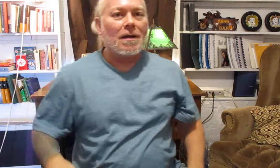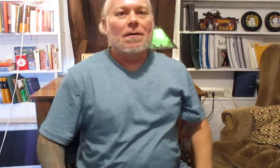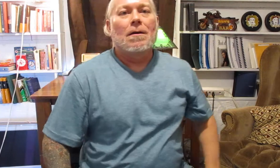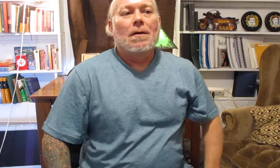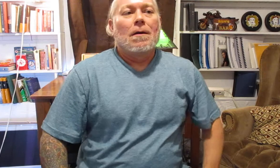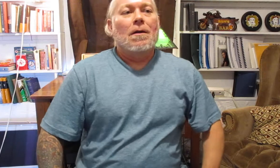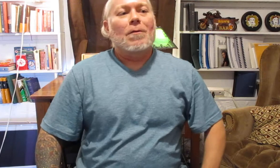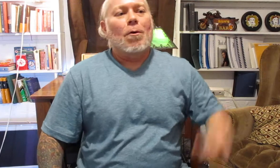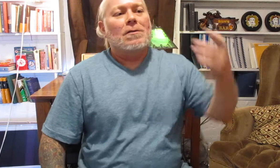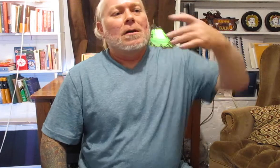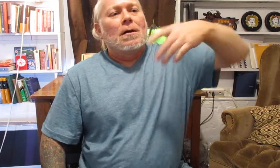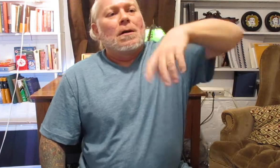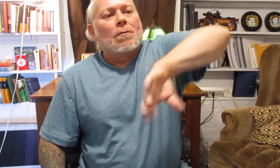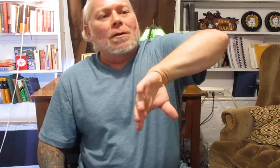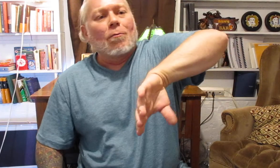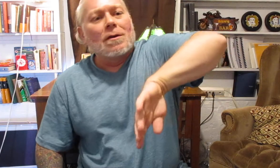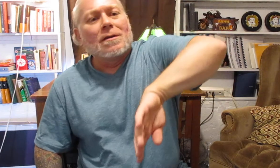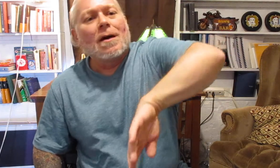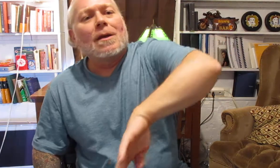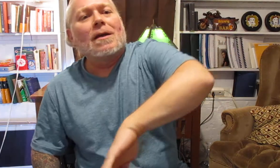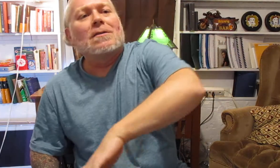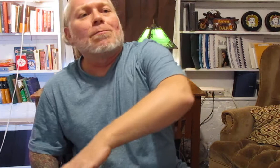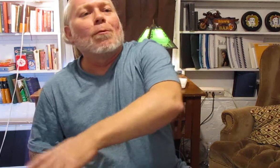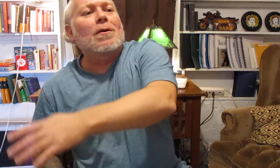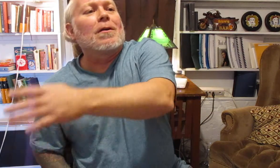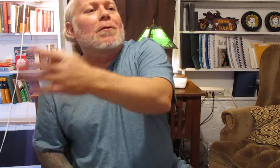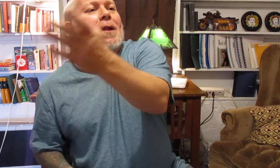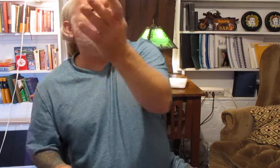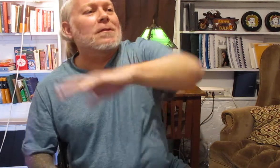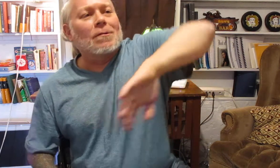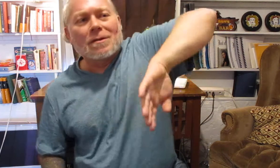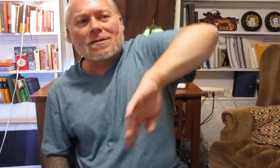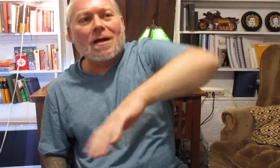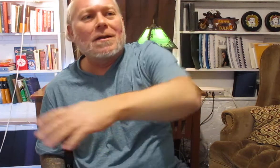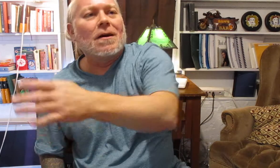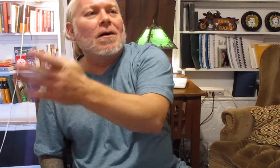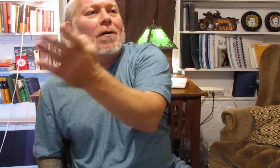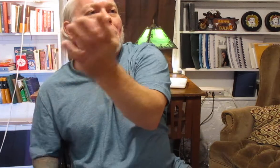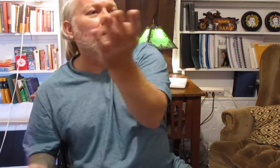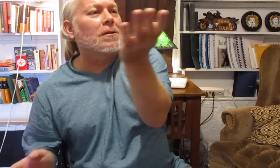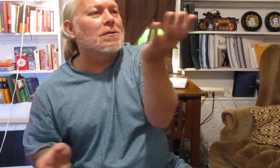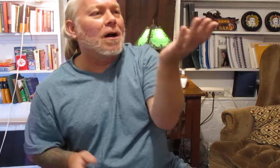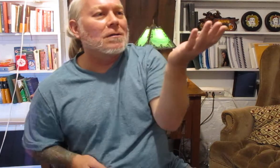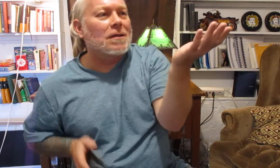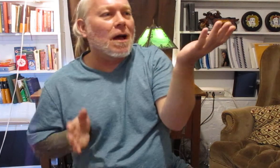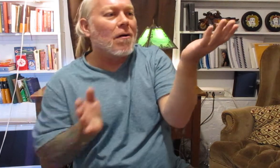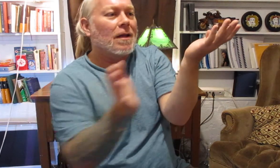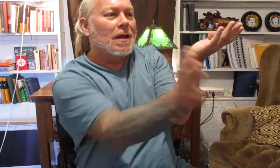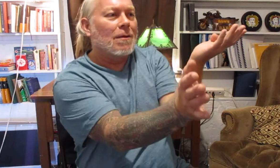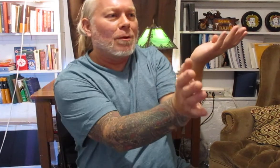and of course with a wooden dummy it's more you know classical this idea of oh I'm gonna use Tan Sao and then hit him with